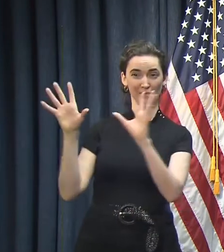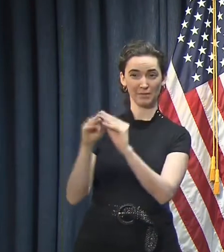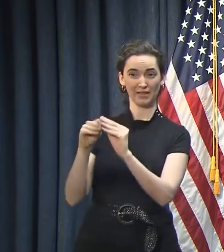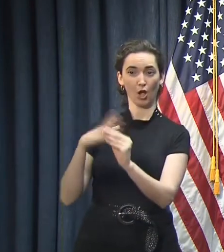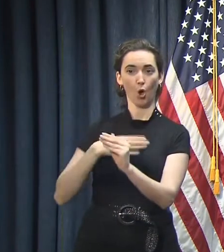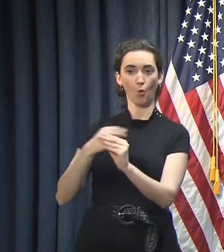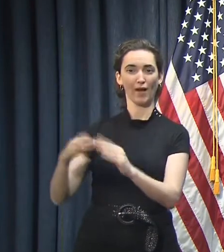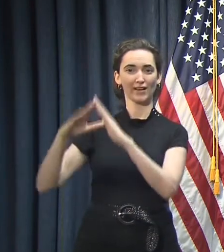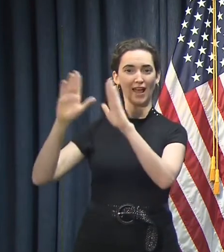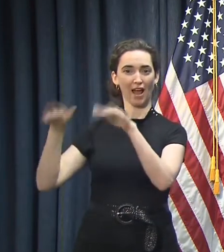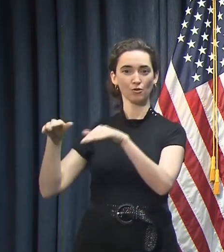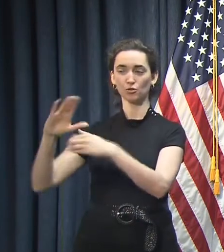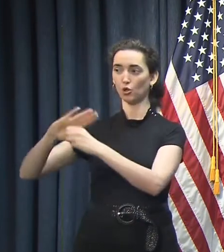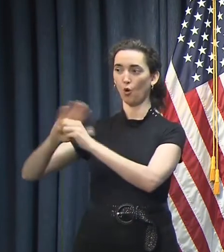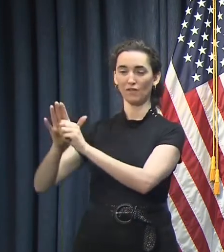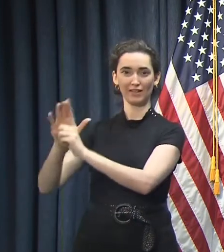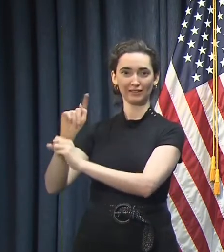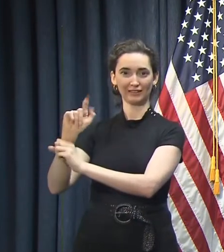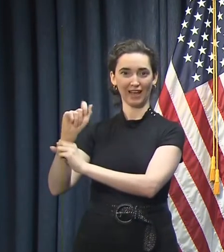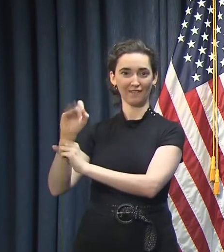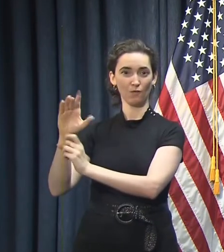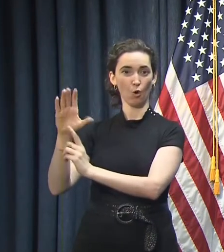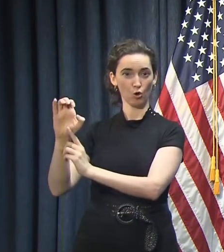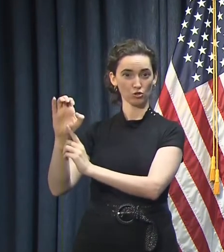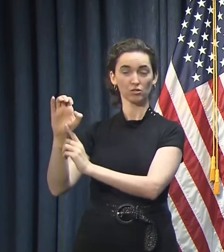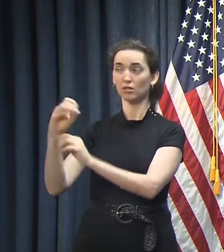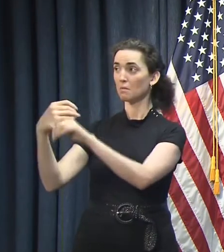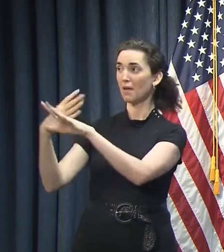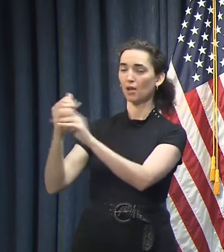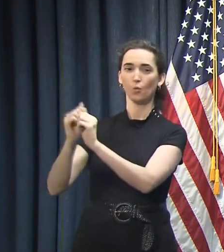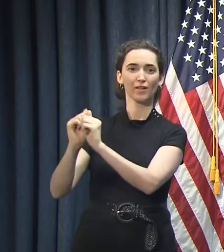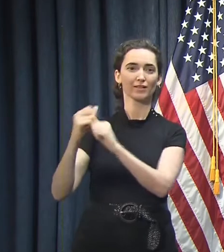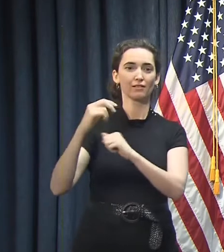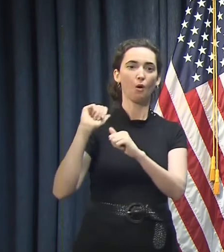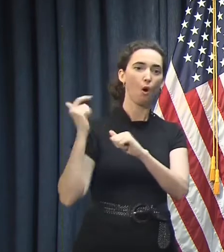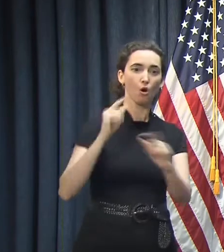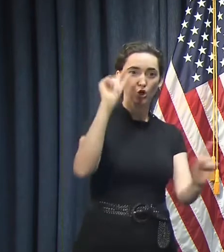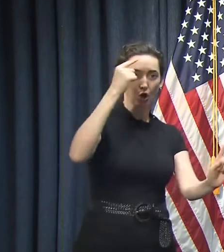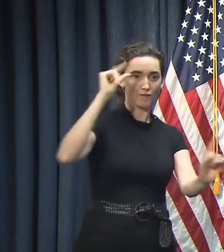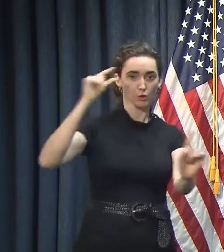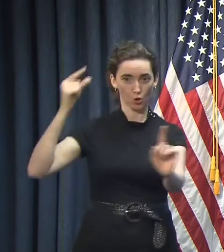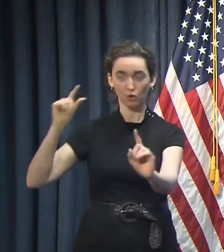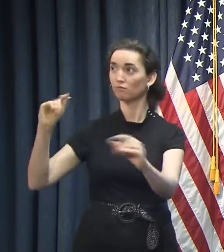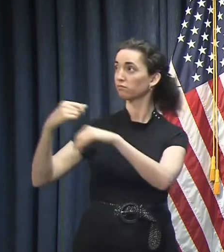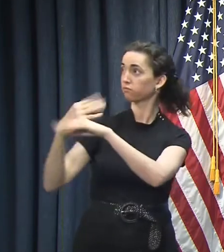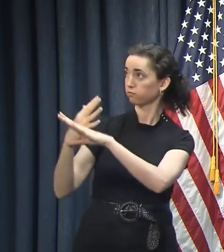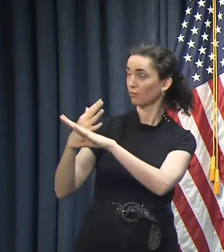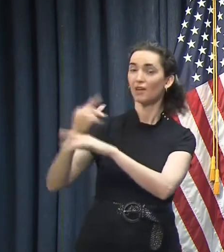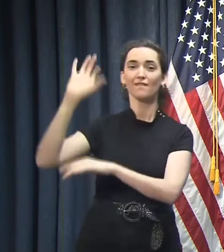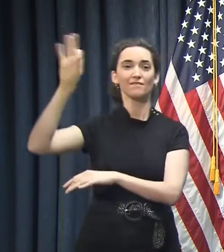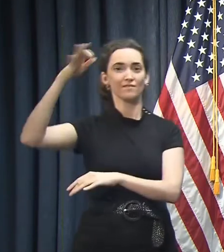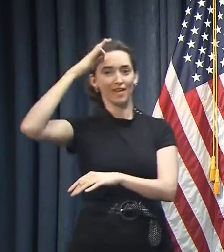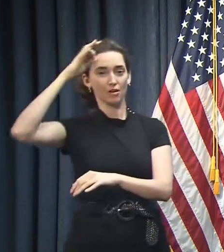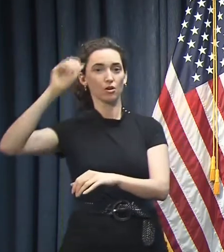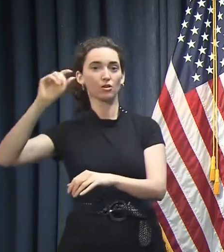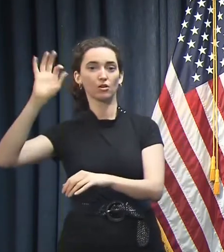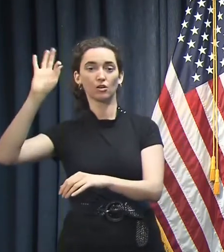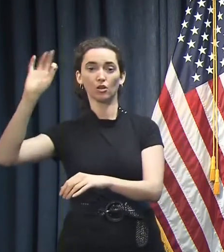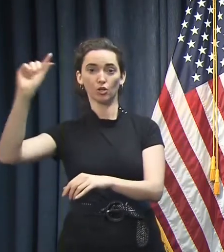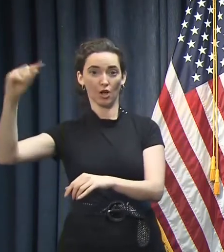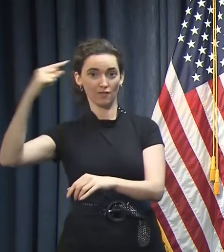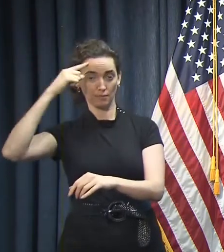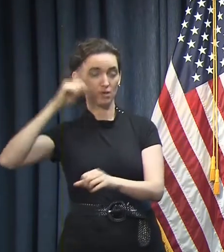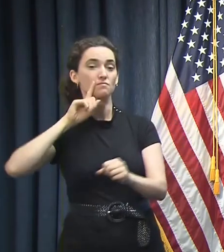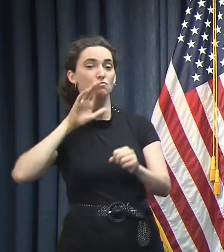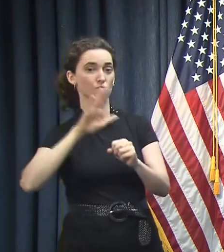telephone conference with the nation's governors was the commitment that the federal government made through Admiral